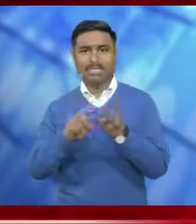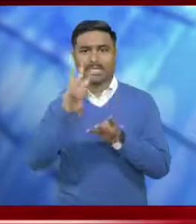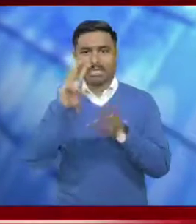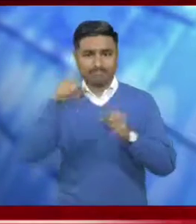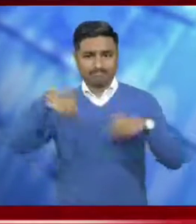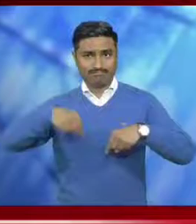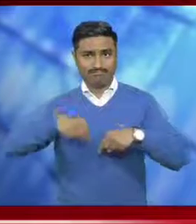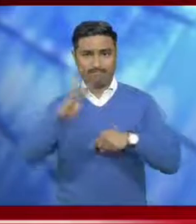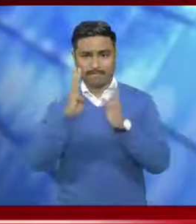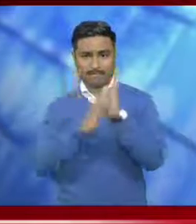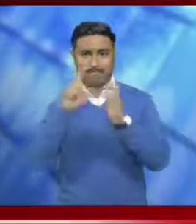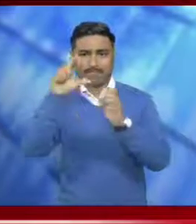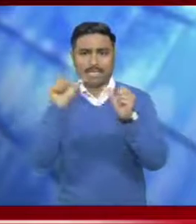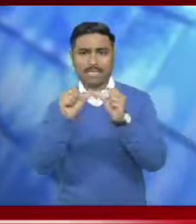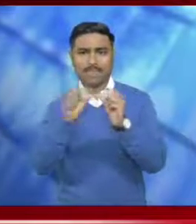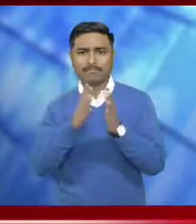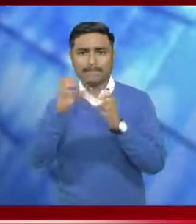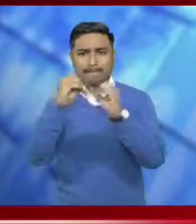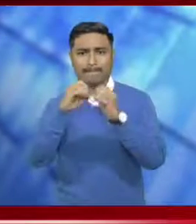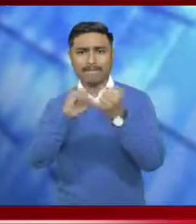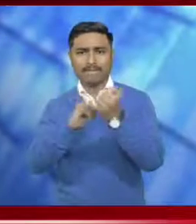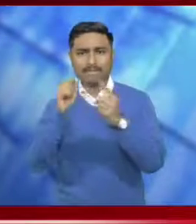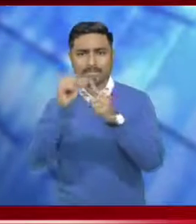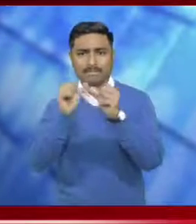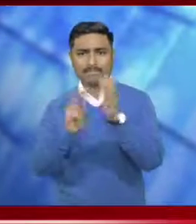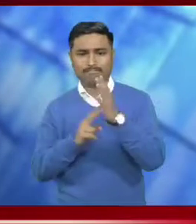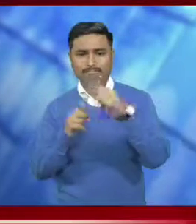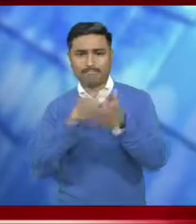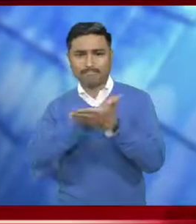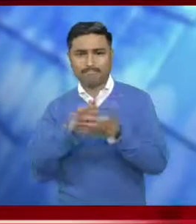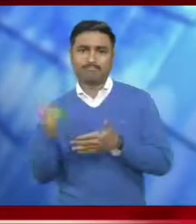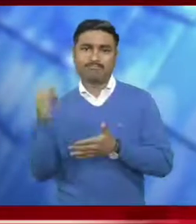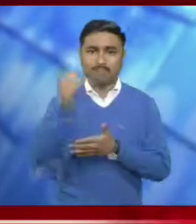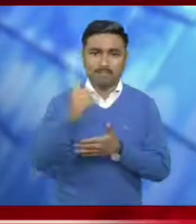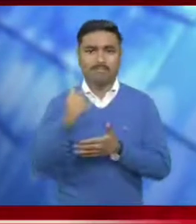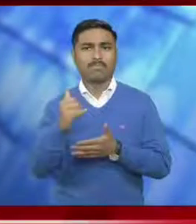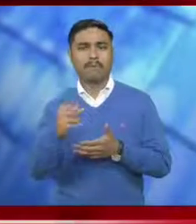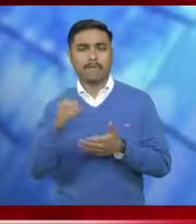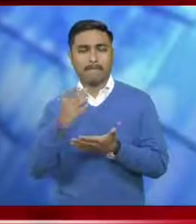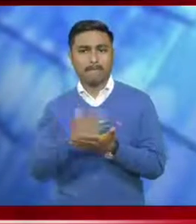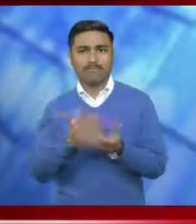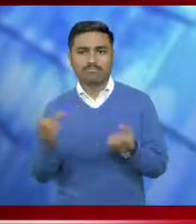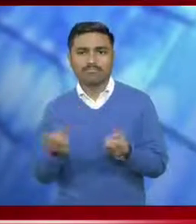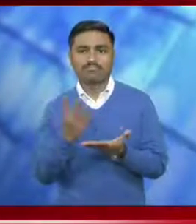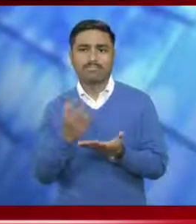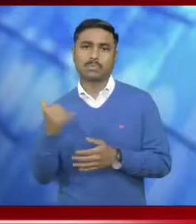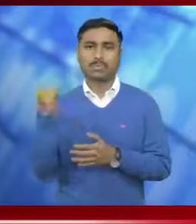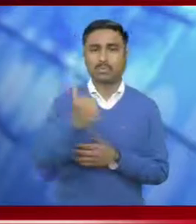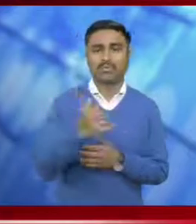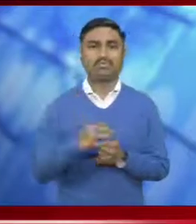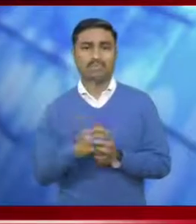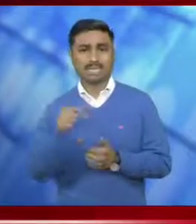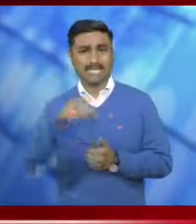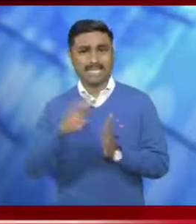Sri B.S. Pant, along with other dignitaries, officials and participants, marking the commencement of the three-day-long second edition